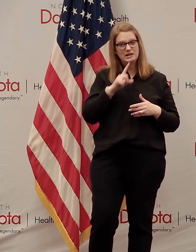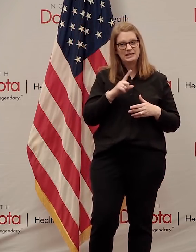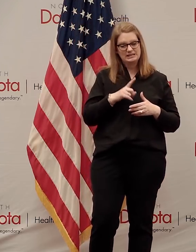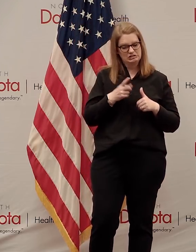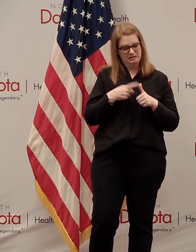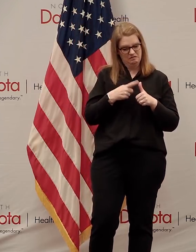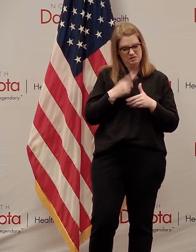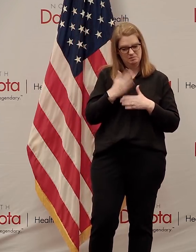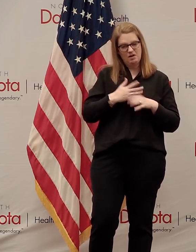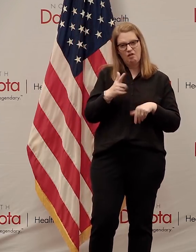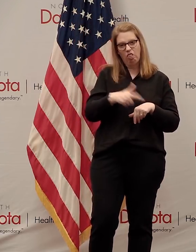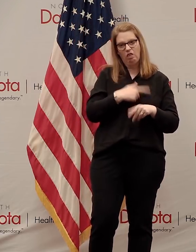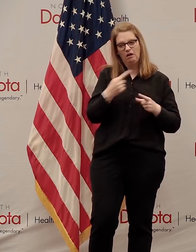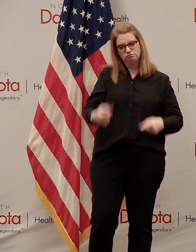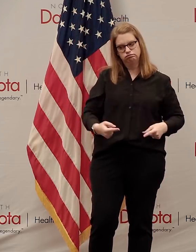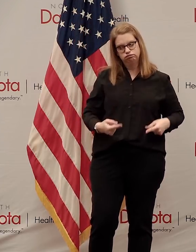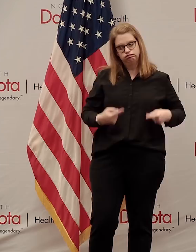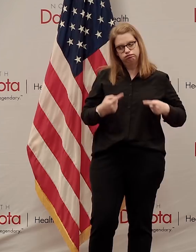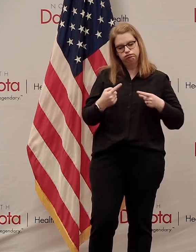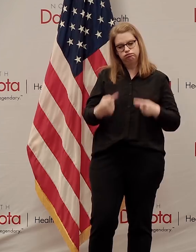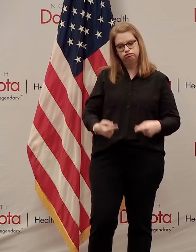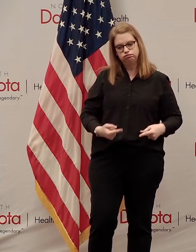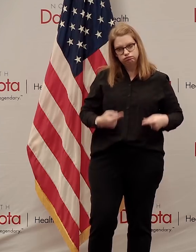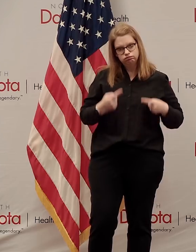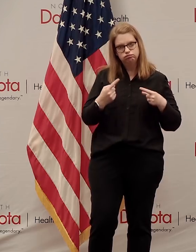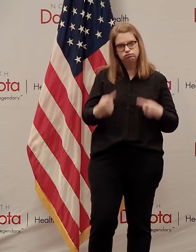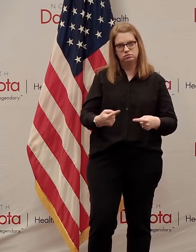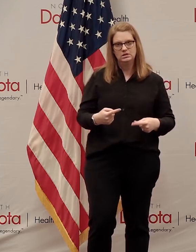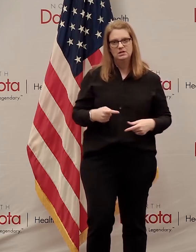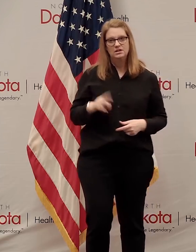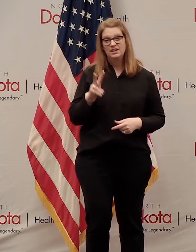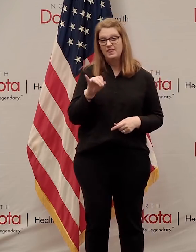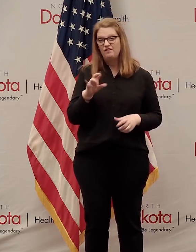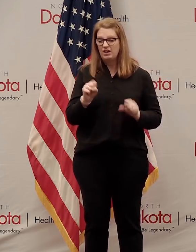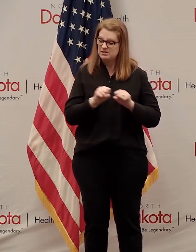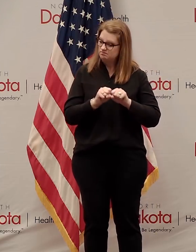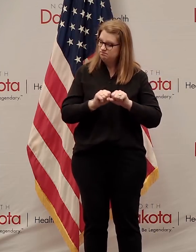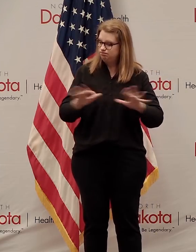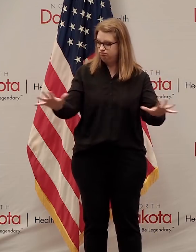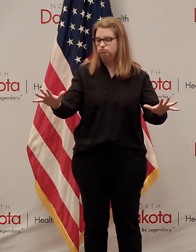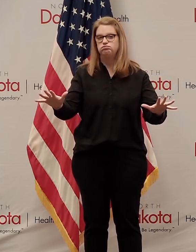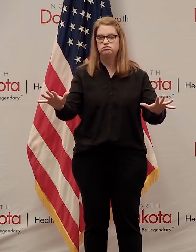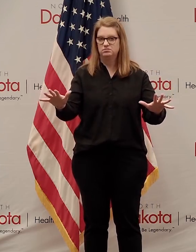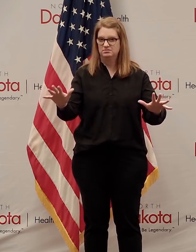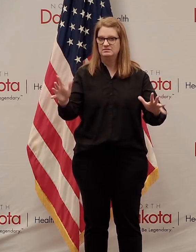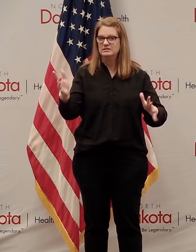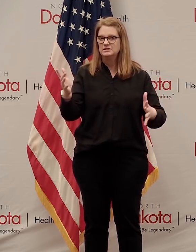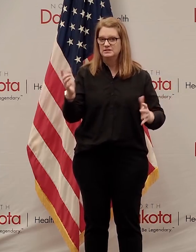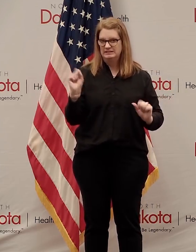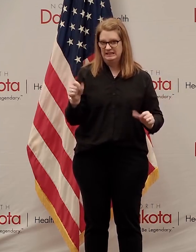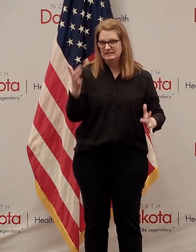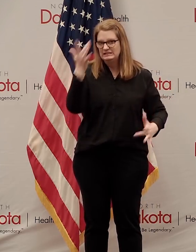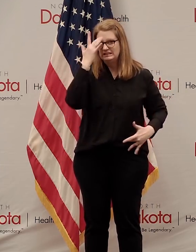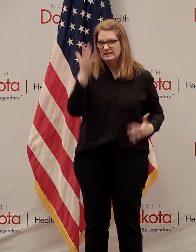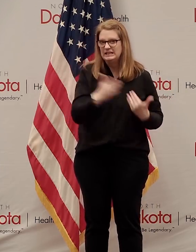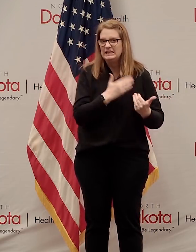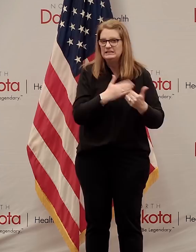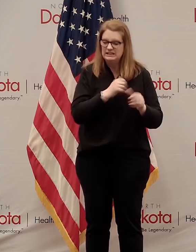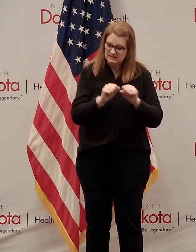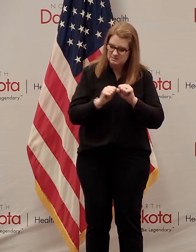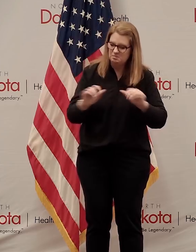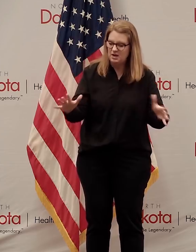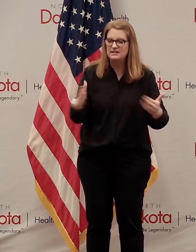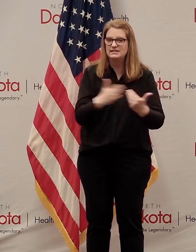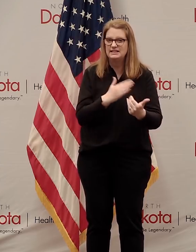journey. And, again, the virus is contagious as ever, just as threatening as ever to those that are vulnerable. But we